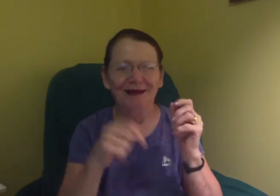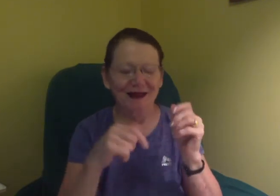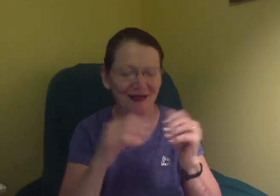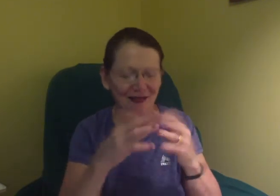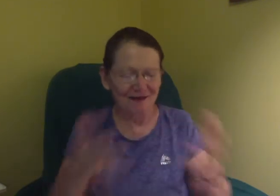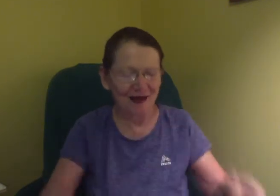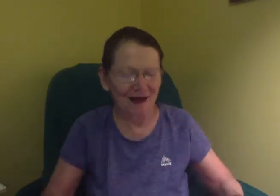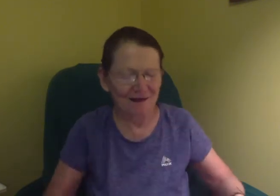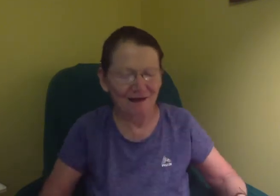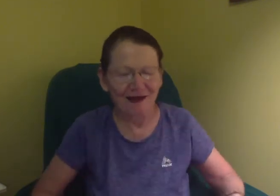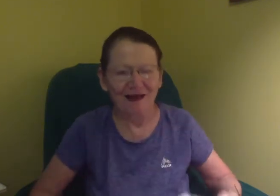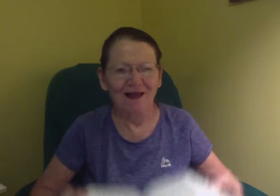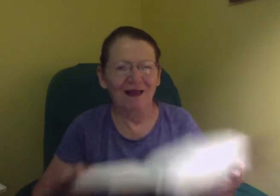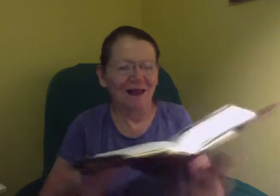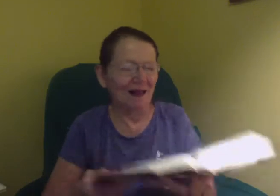I don't a problem.